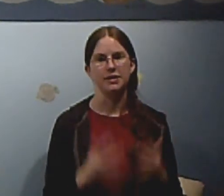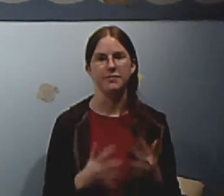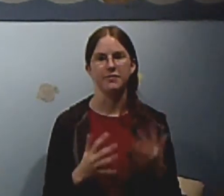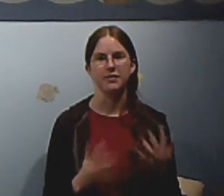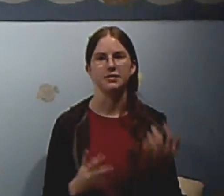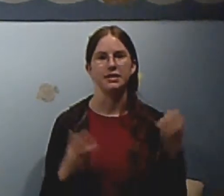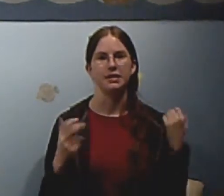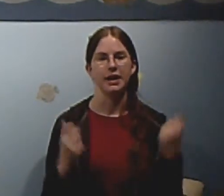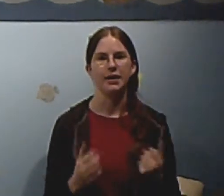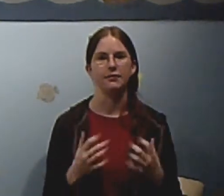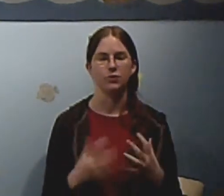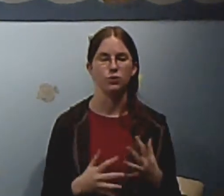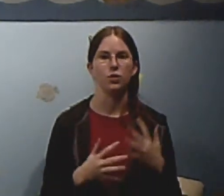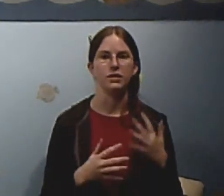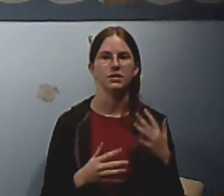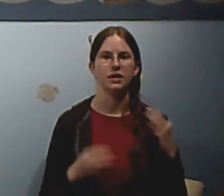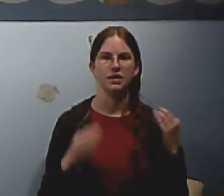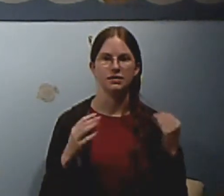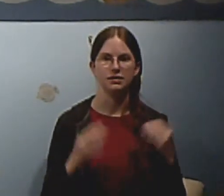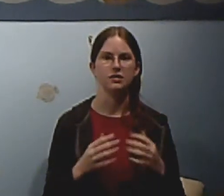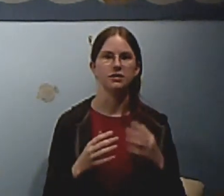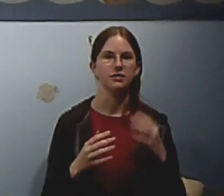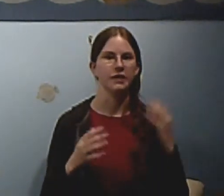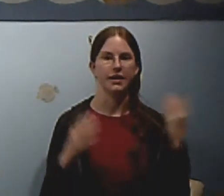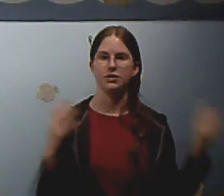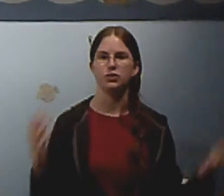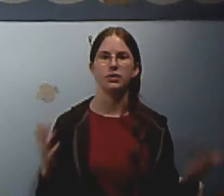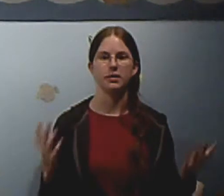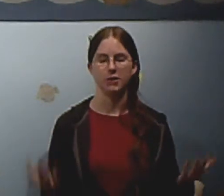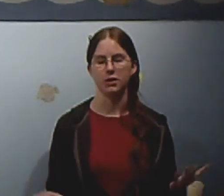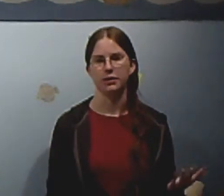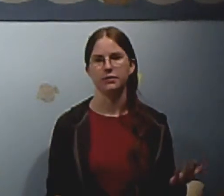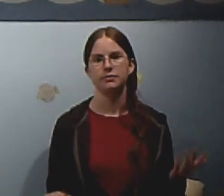the same feeling in every one. I still, I enjoy them all.